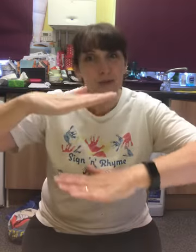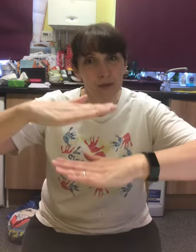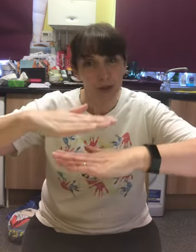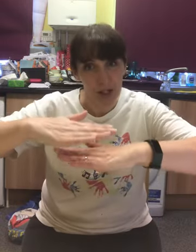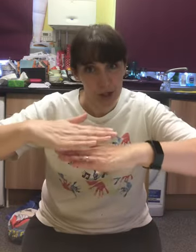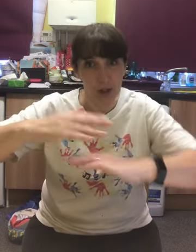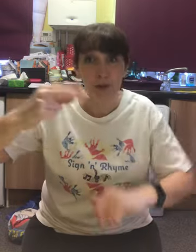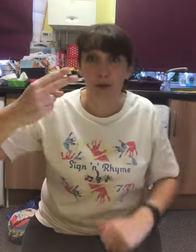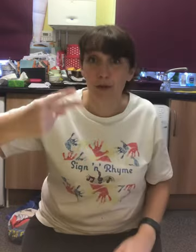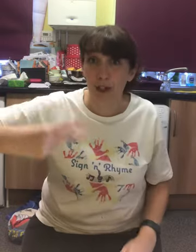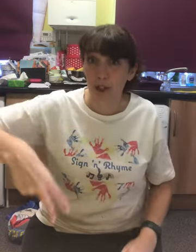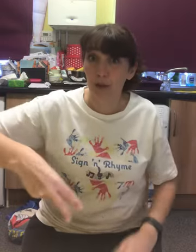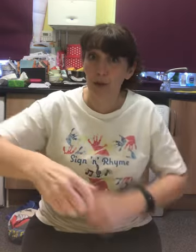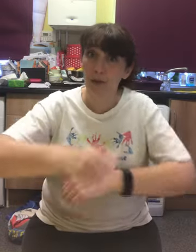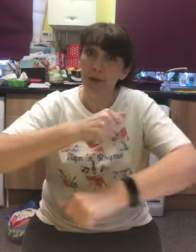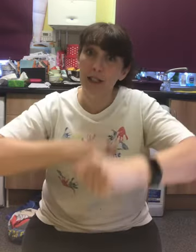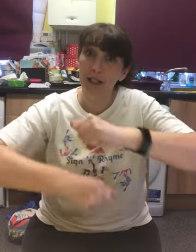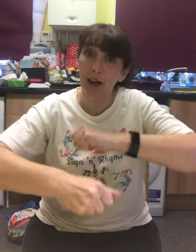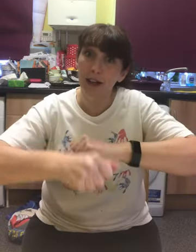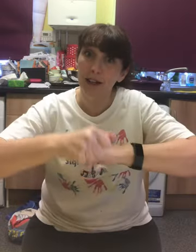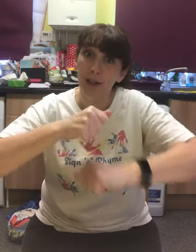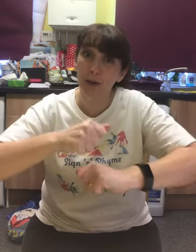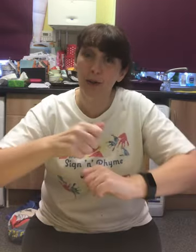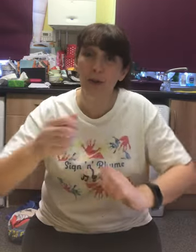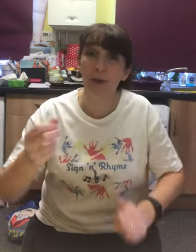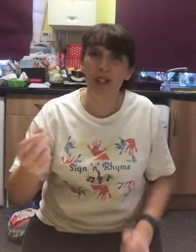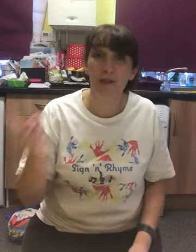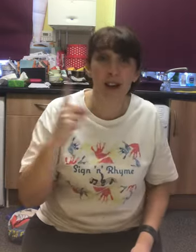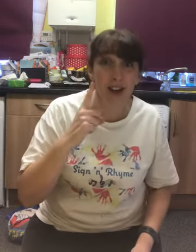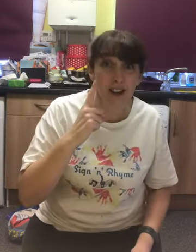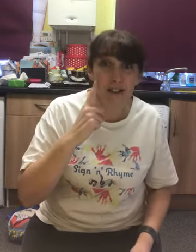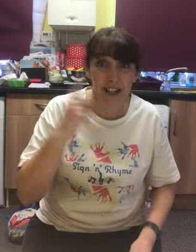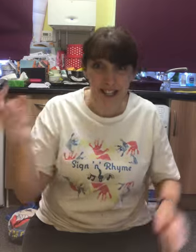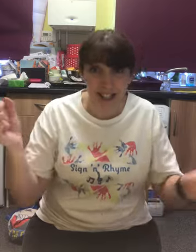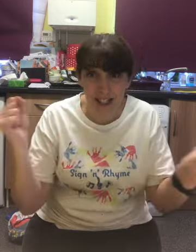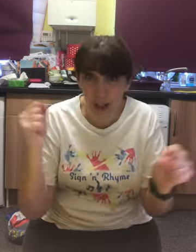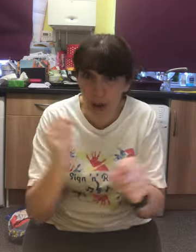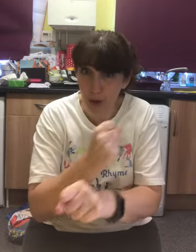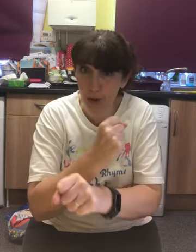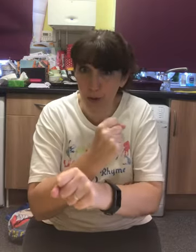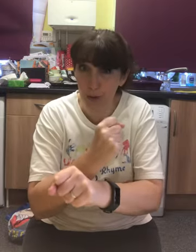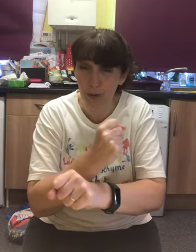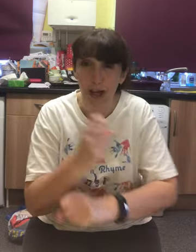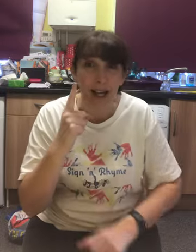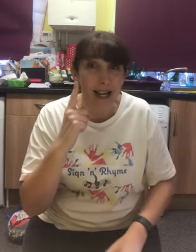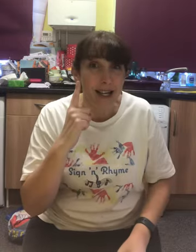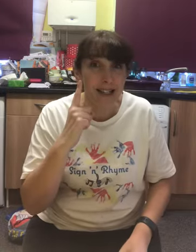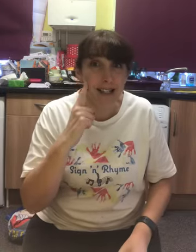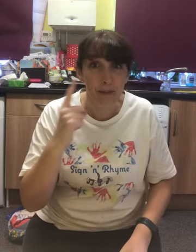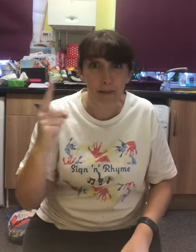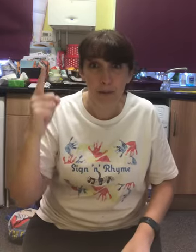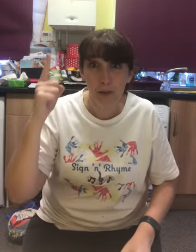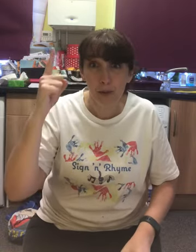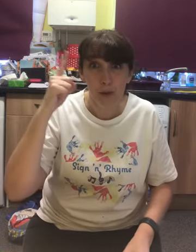Reduce, reuse, recycle. It's very easy to do. It's simple to